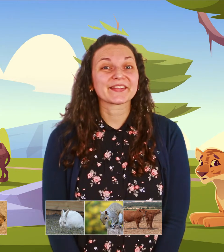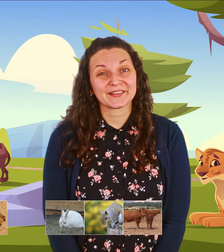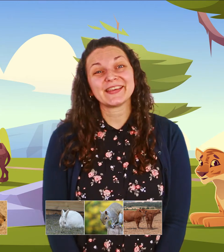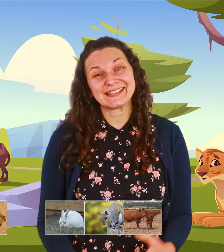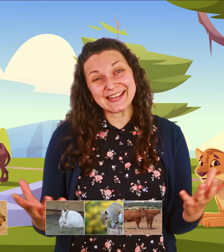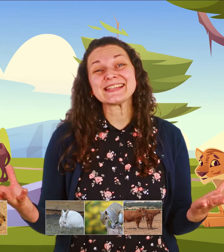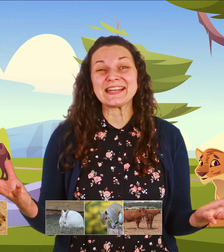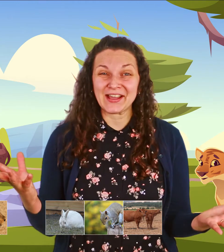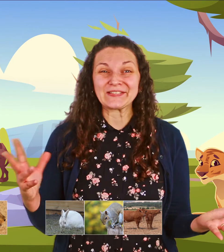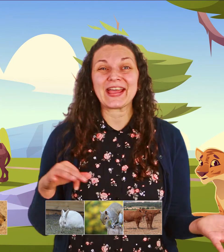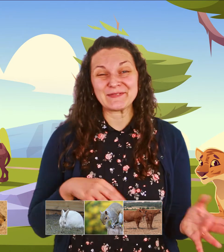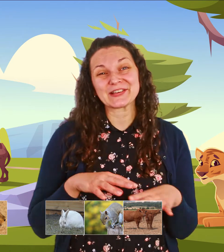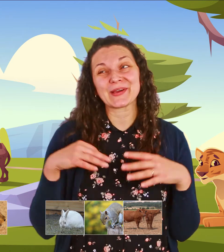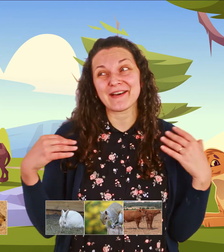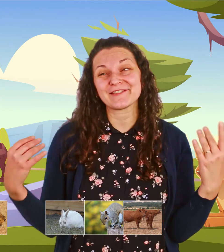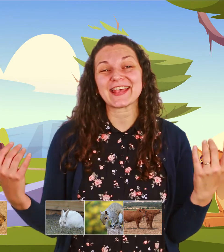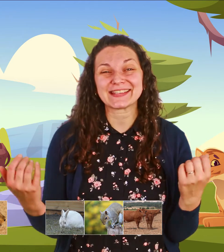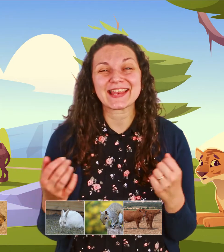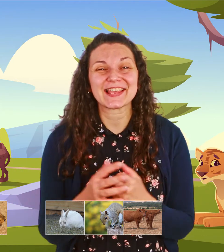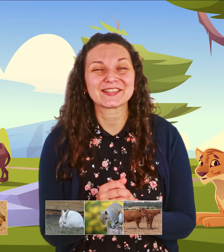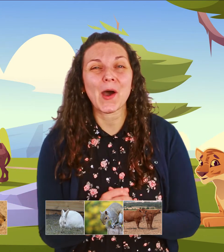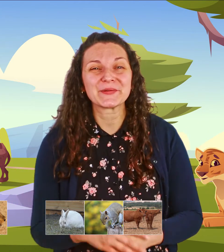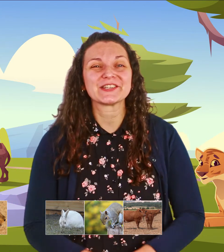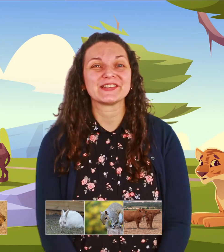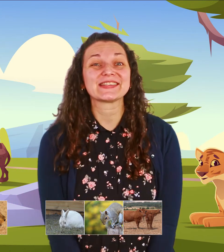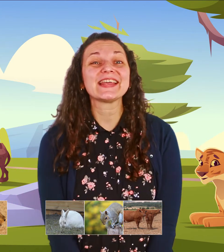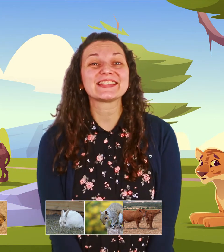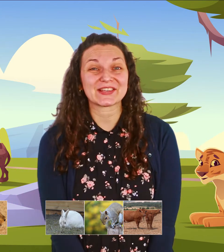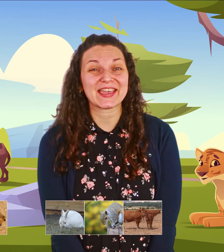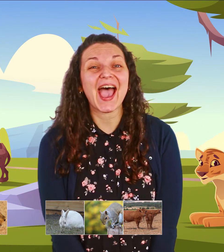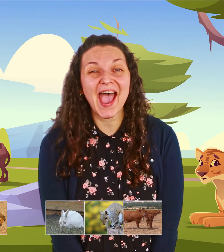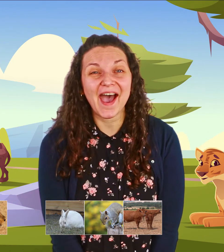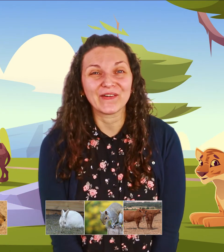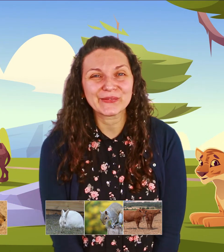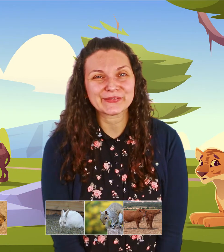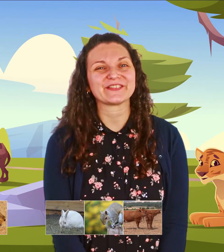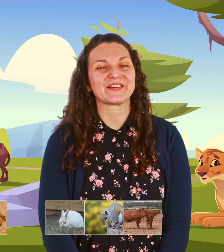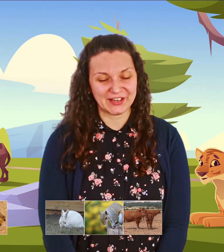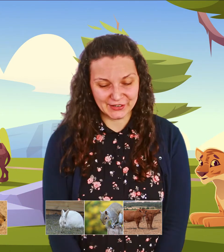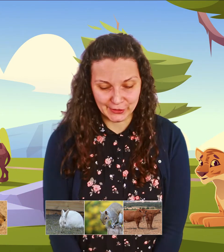It's easy now, right? Because we have less and less options. It's the cow. Very good.